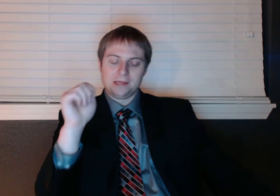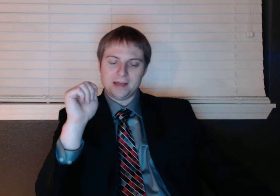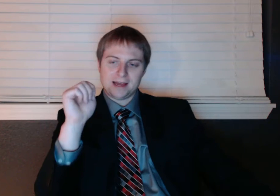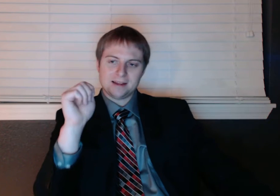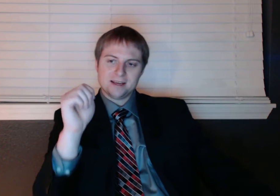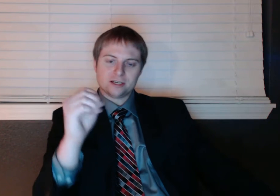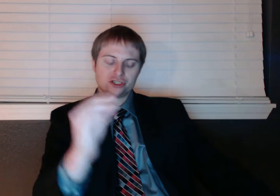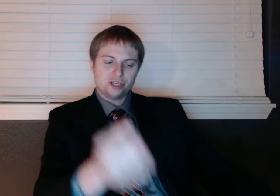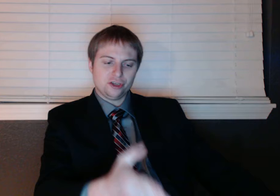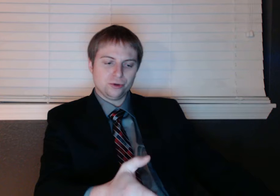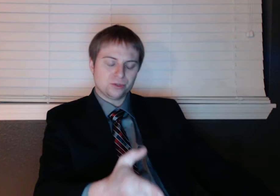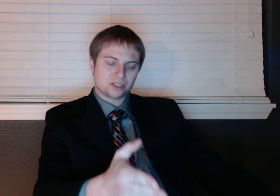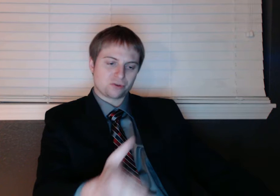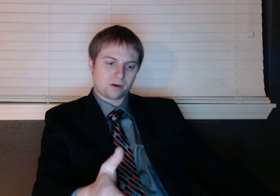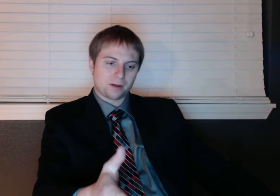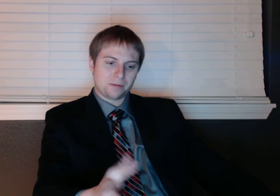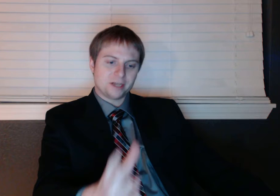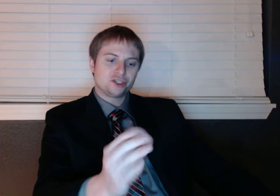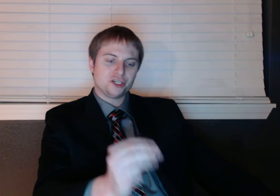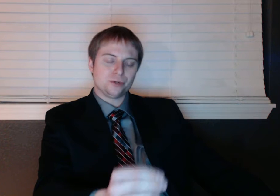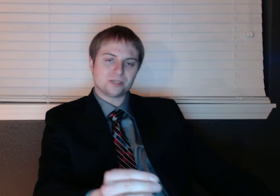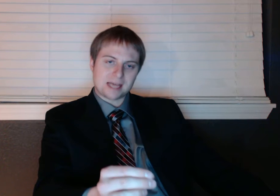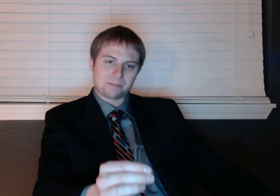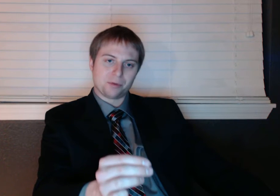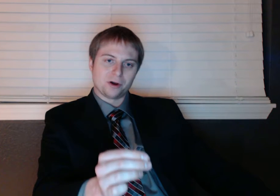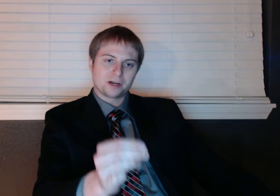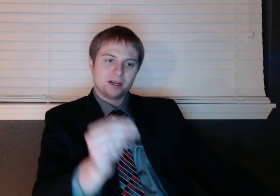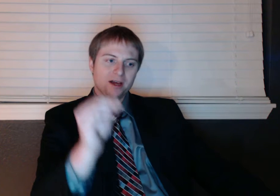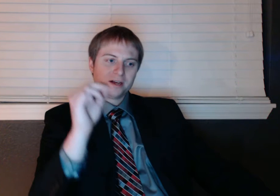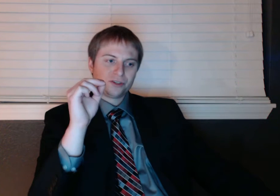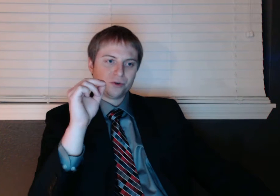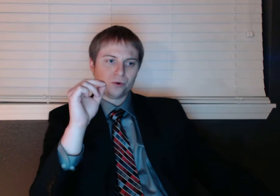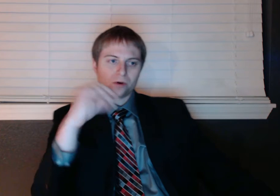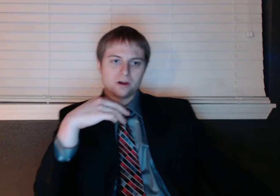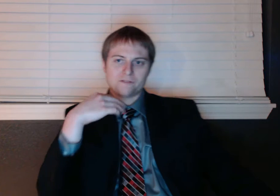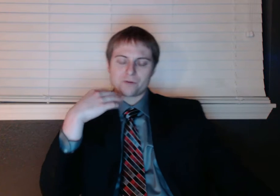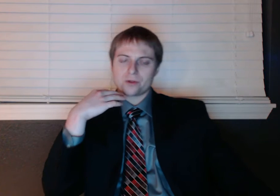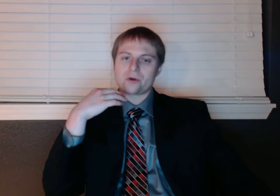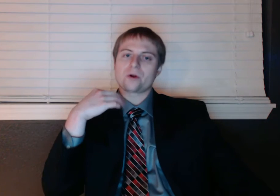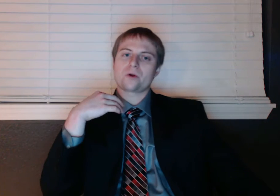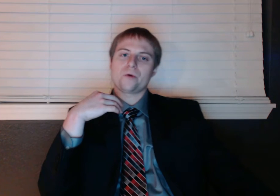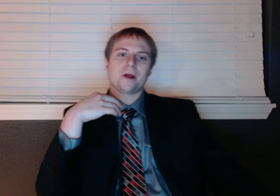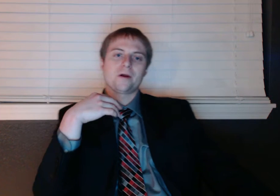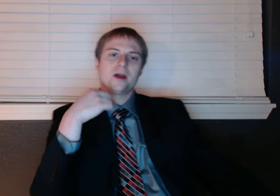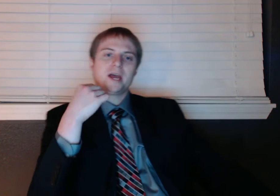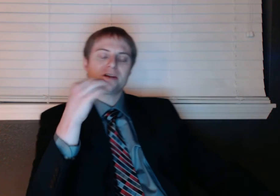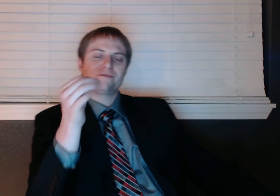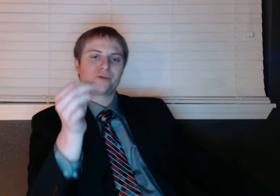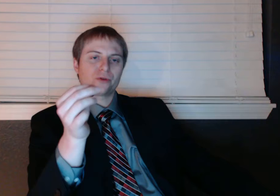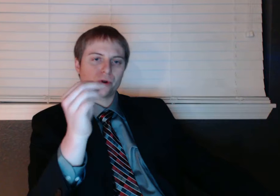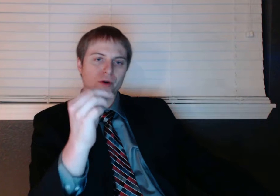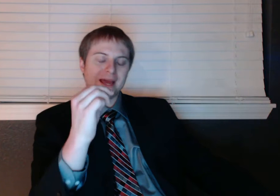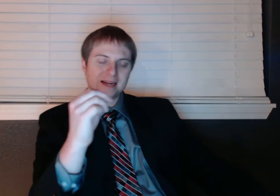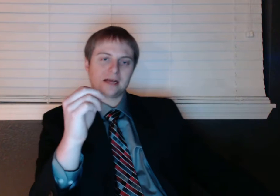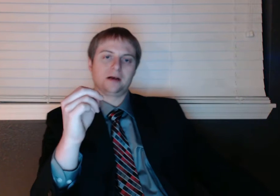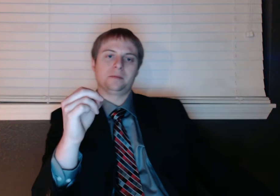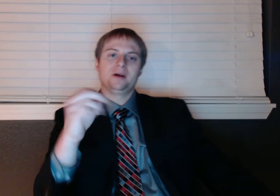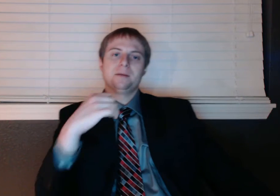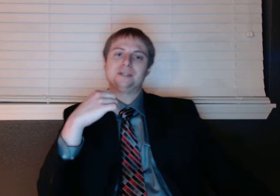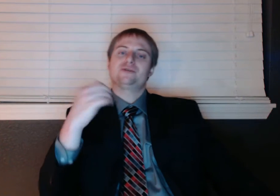only that, she used Trump, and she used that book to further her career and to further her income by